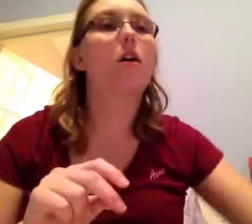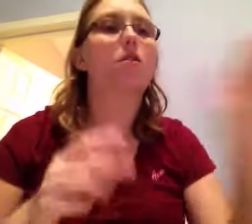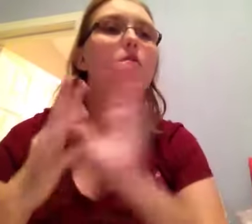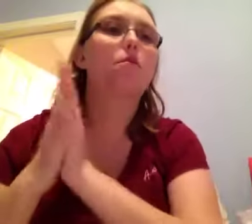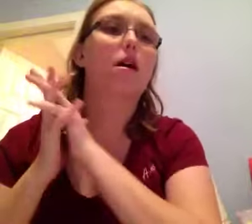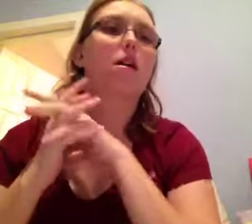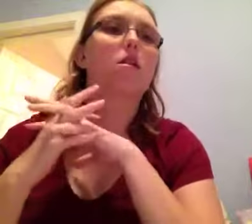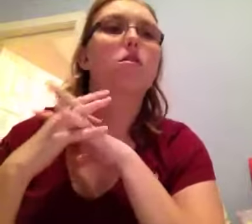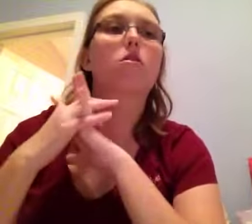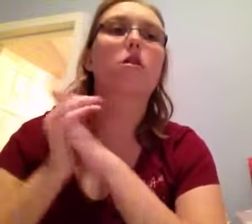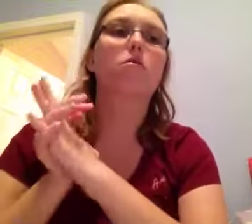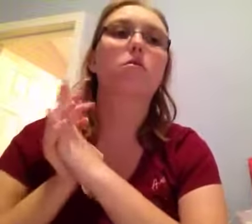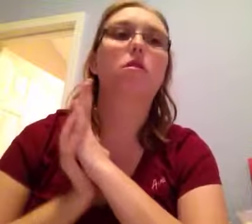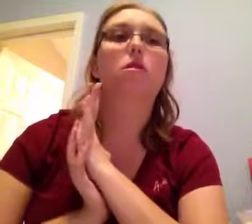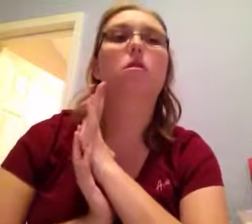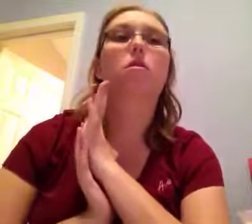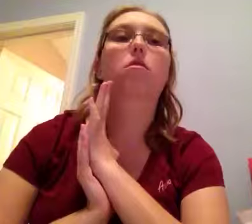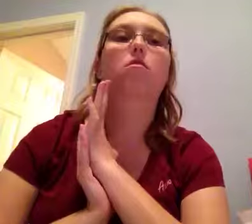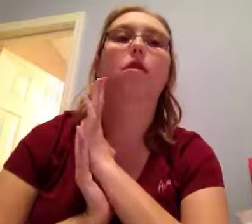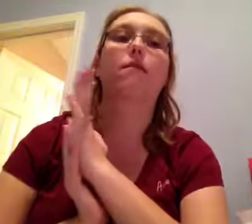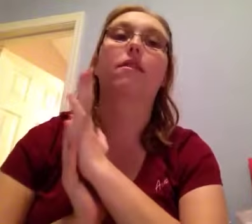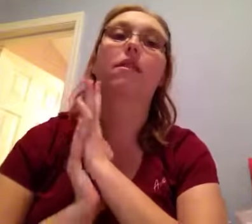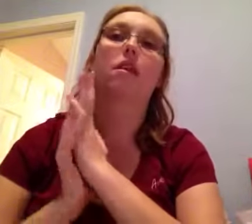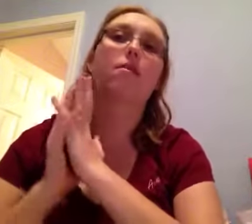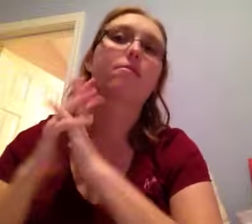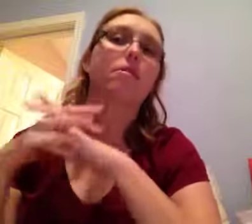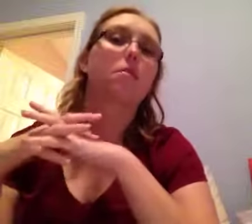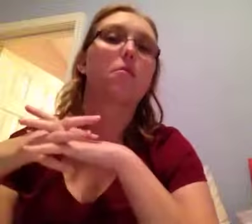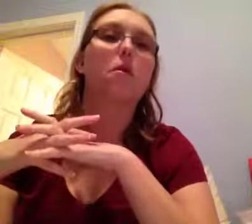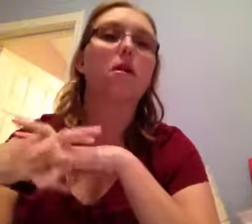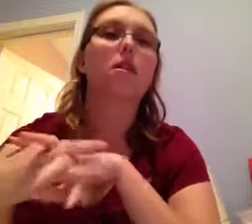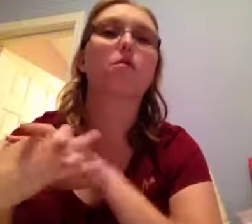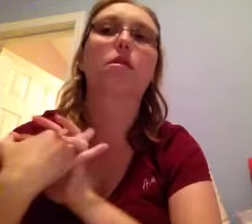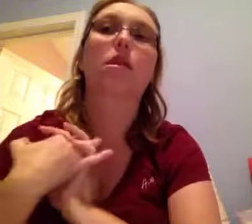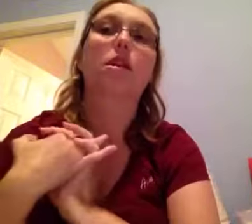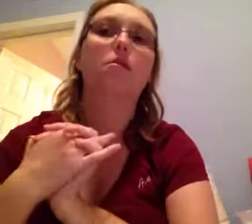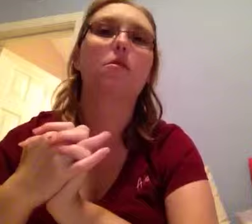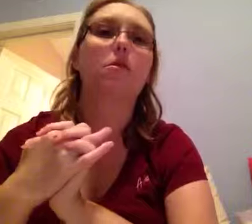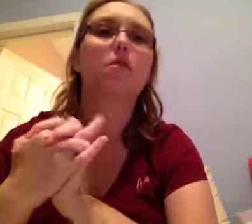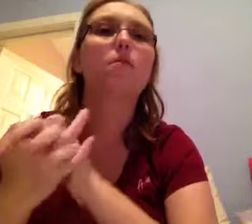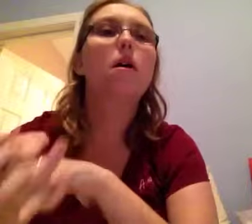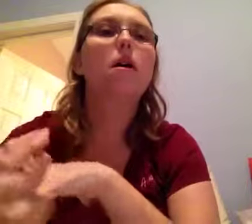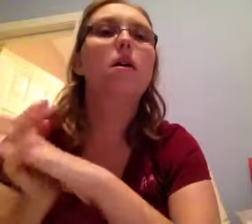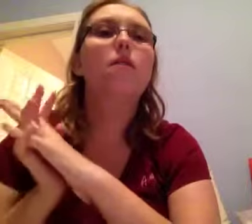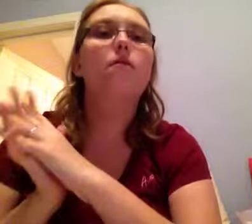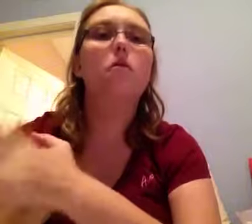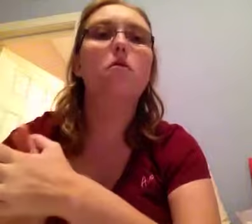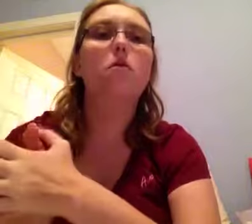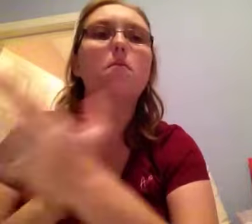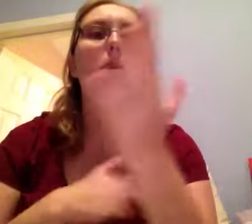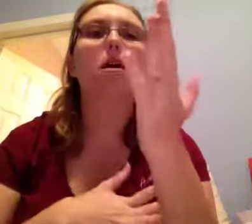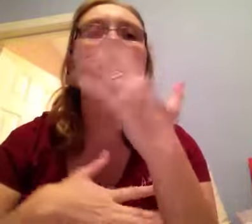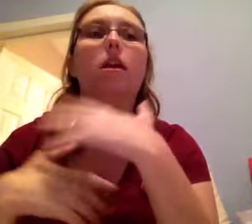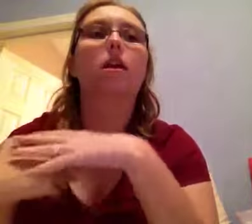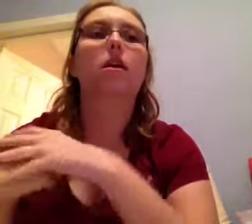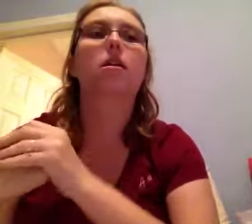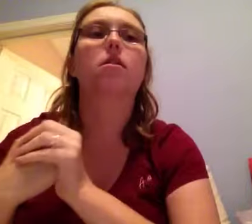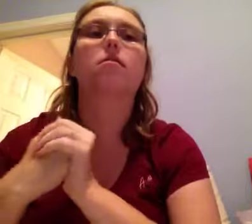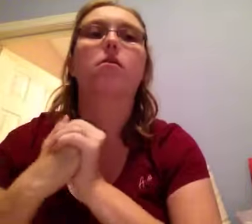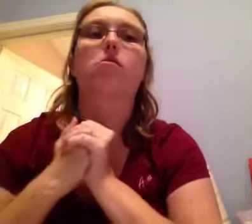also read Star Wars, A Lost Tribe of the Sith, number one. This was an e-book form, and it was a